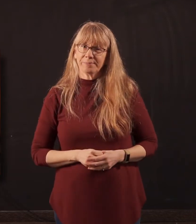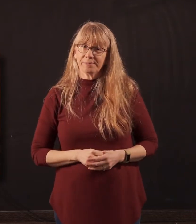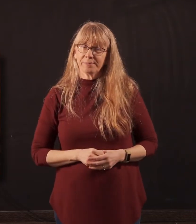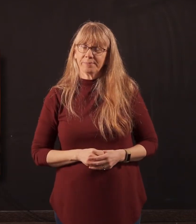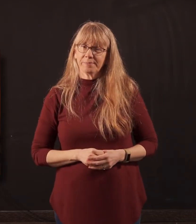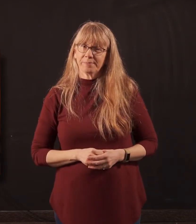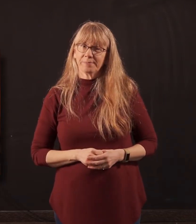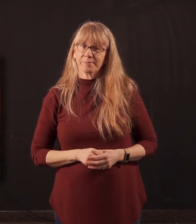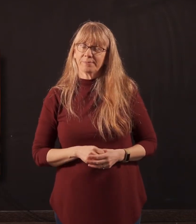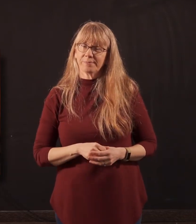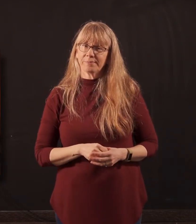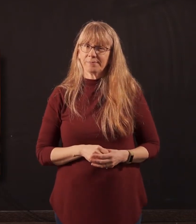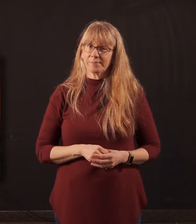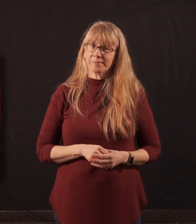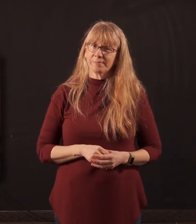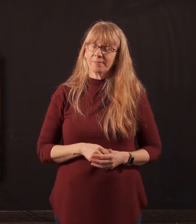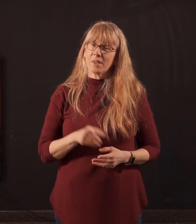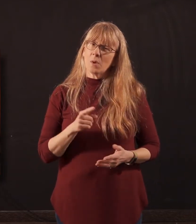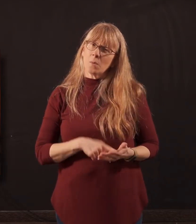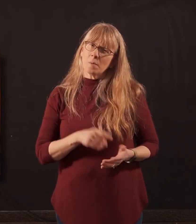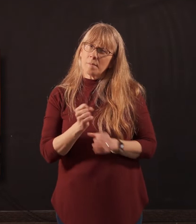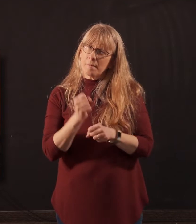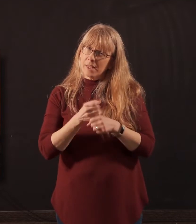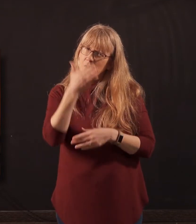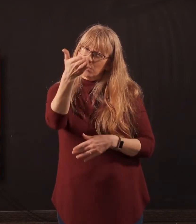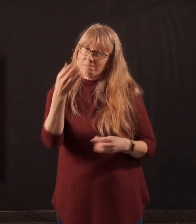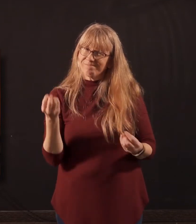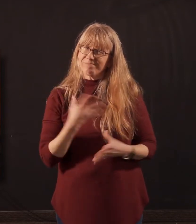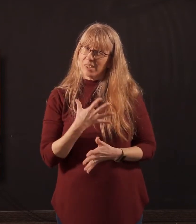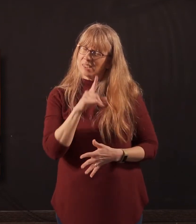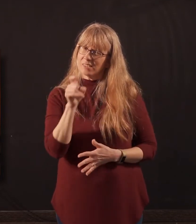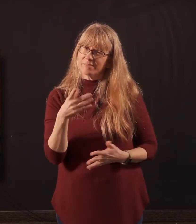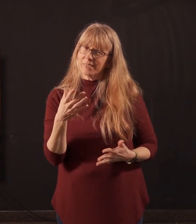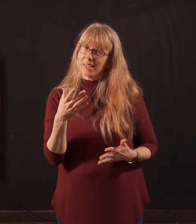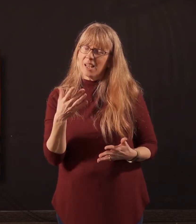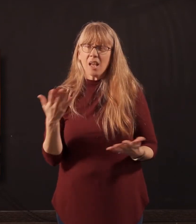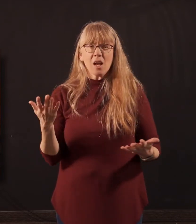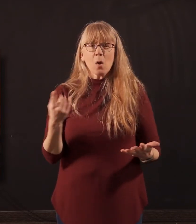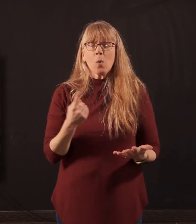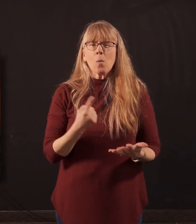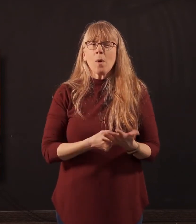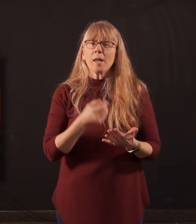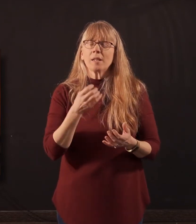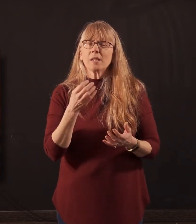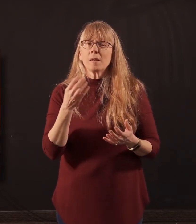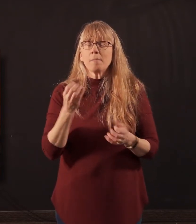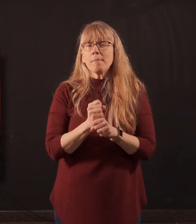What is it that makes you fearful? What is it that causes you to lose confidence